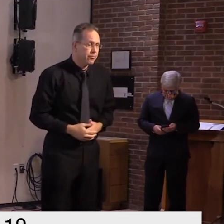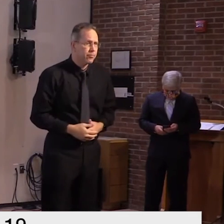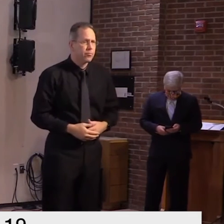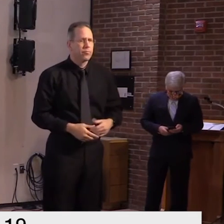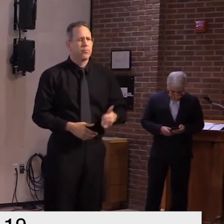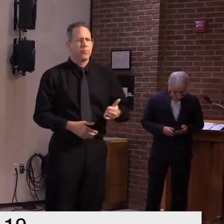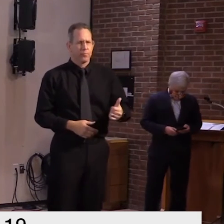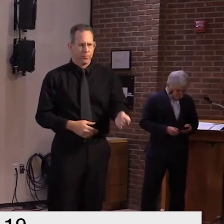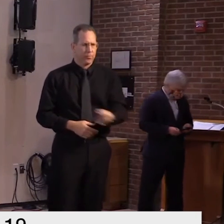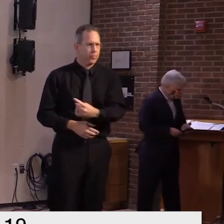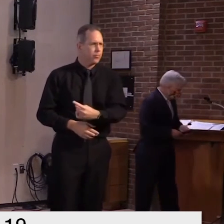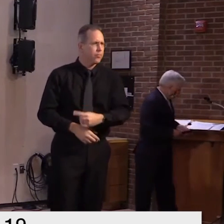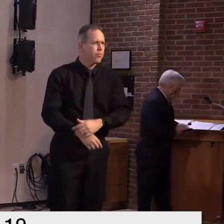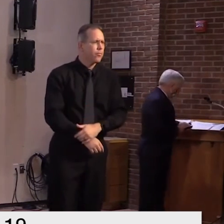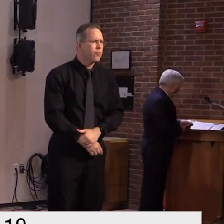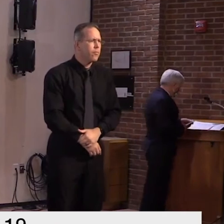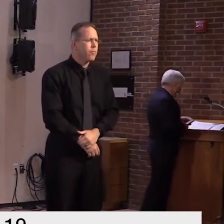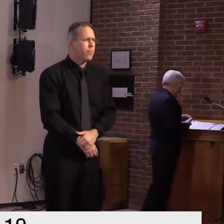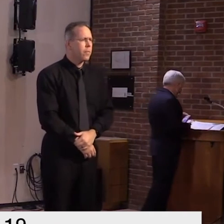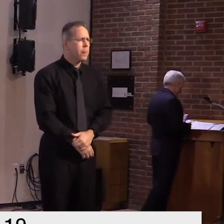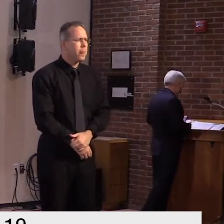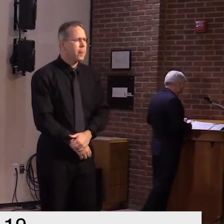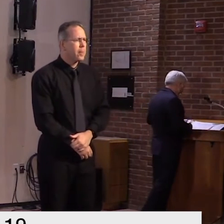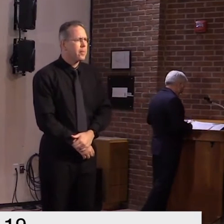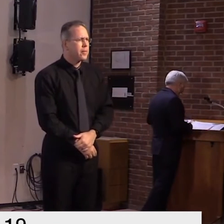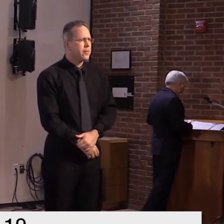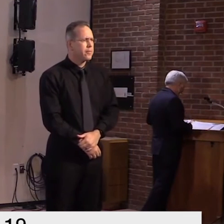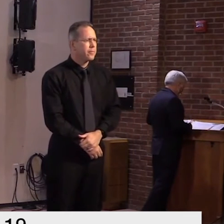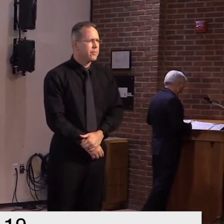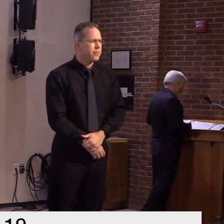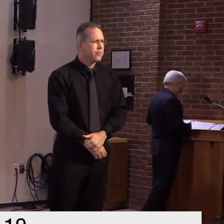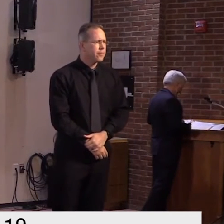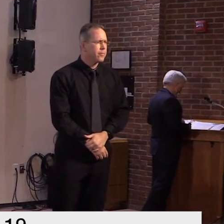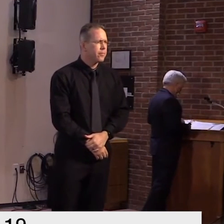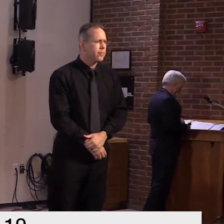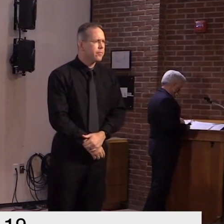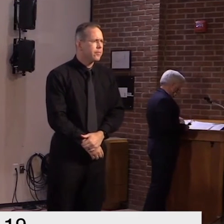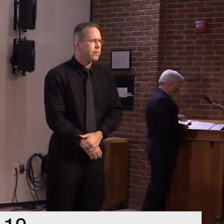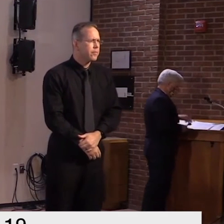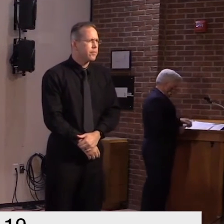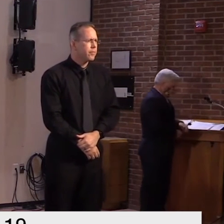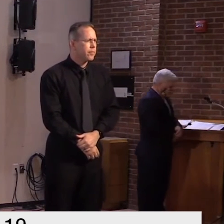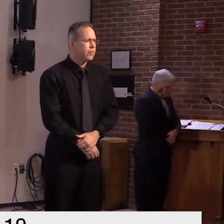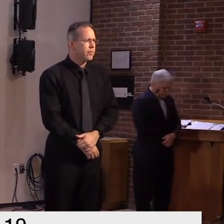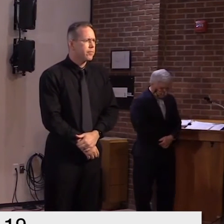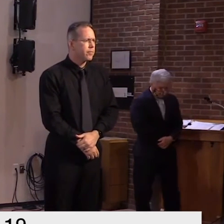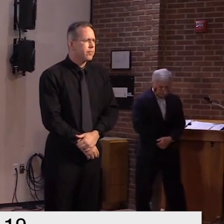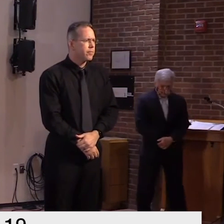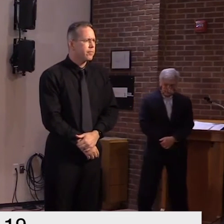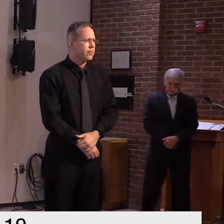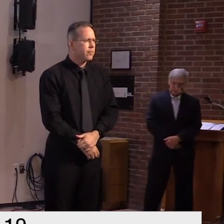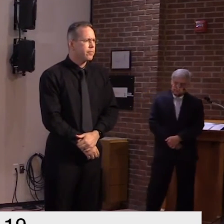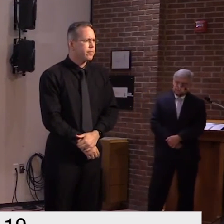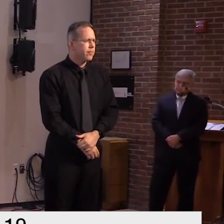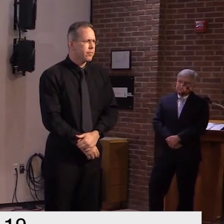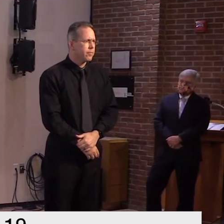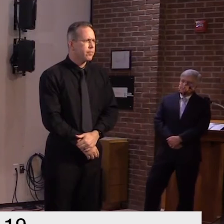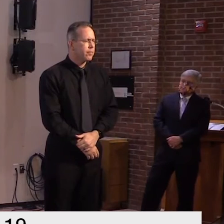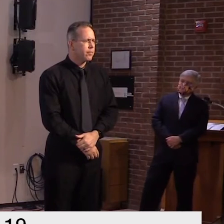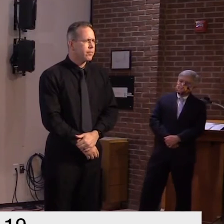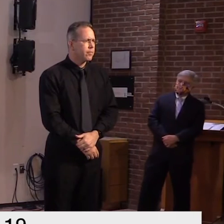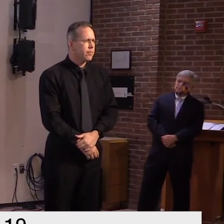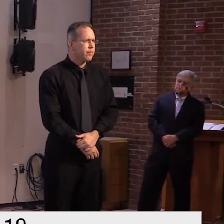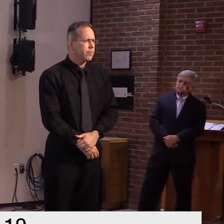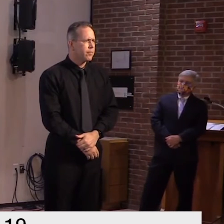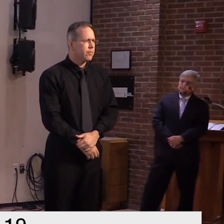understand aot spent 3.9 million dollars from the copic relief fund money uh just in the last two weeks